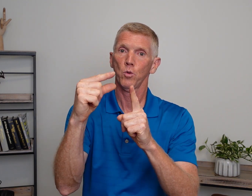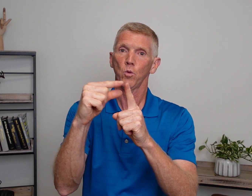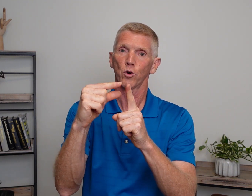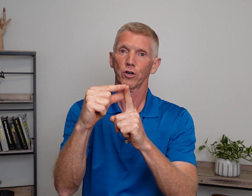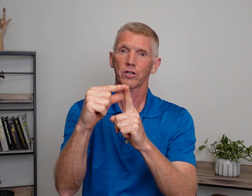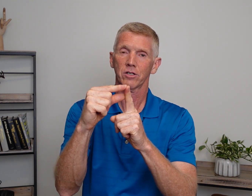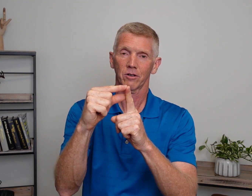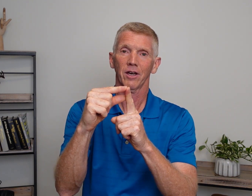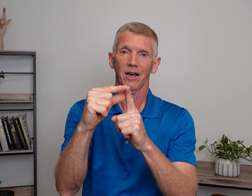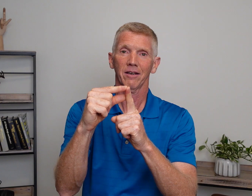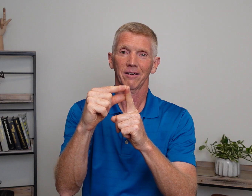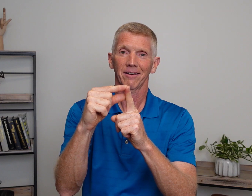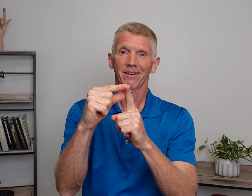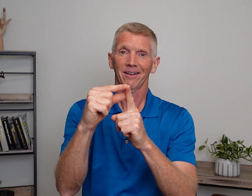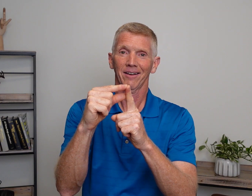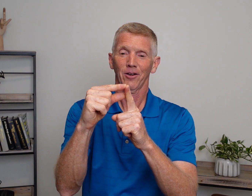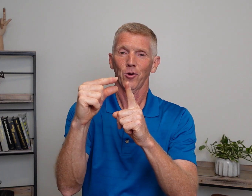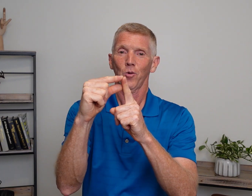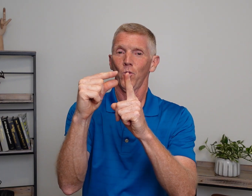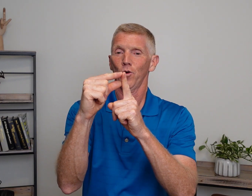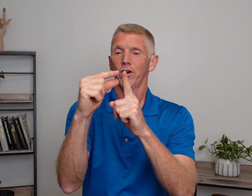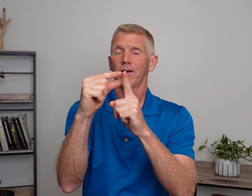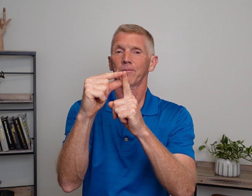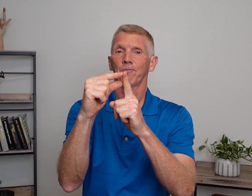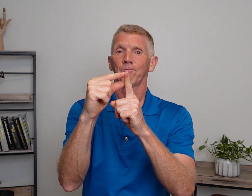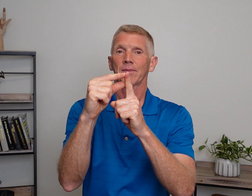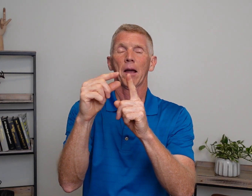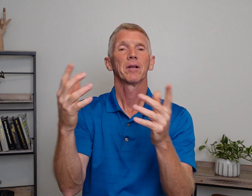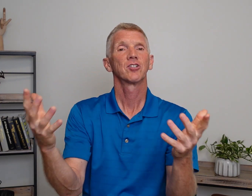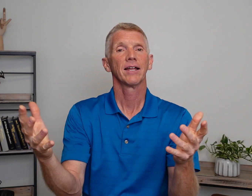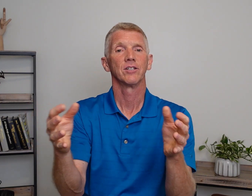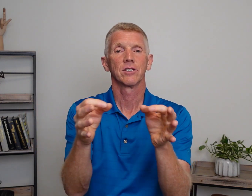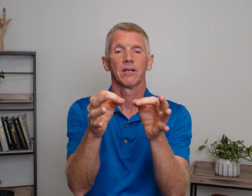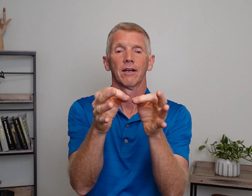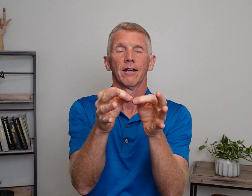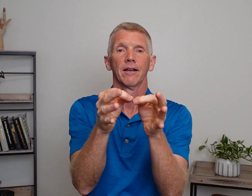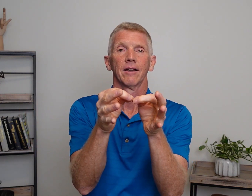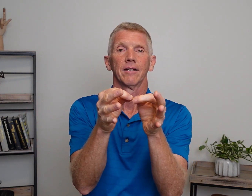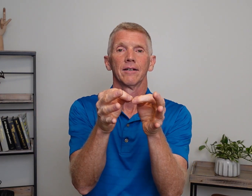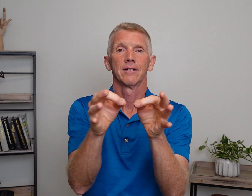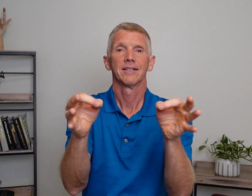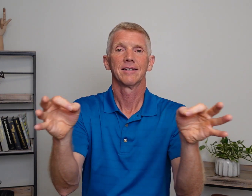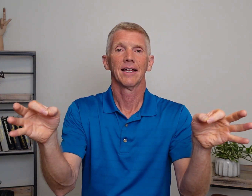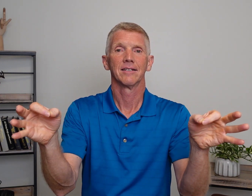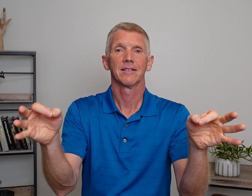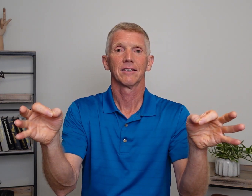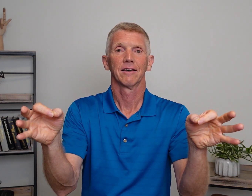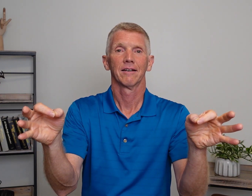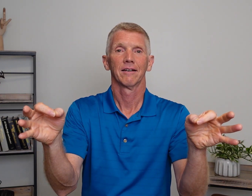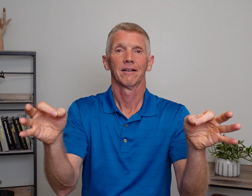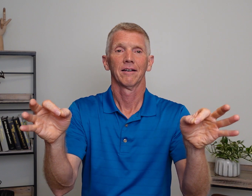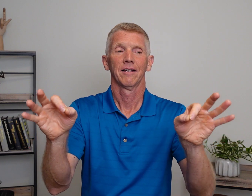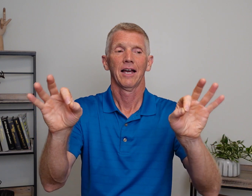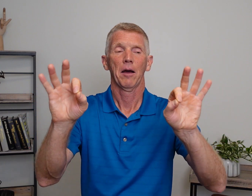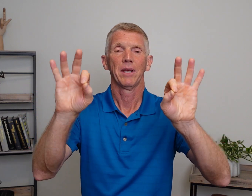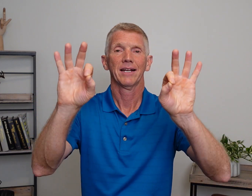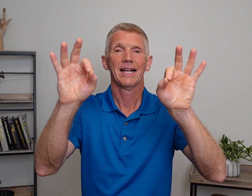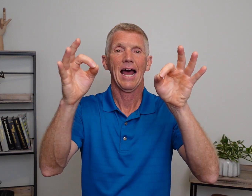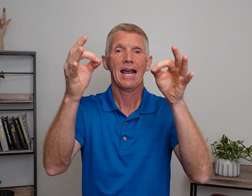words. Okay? Word. How about a sentence? Sentence. I'm taking a nine.